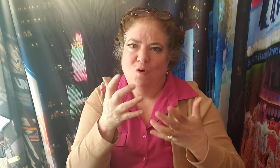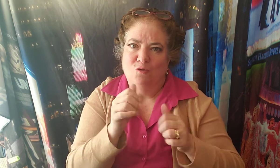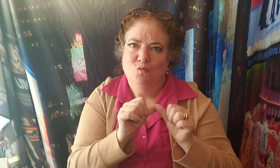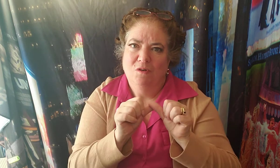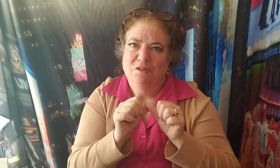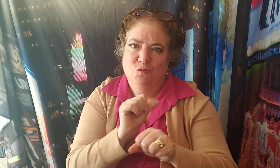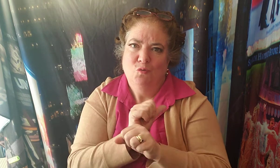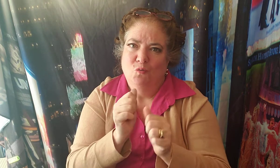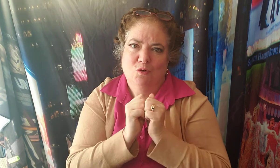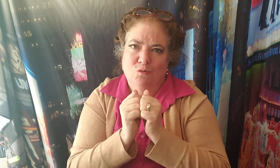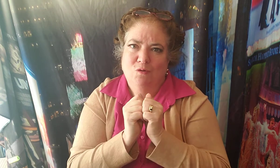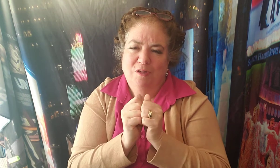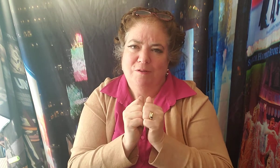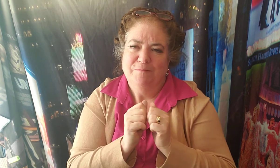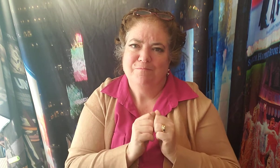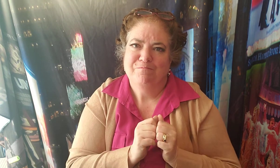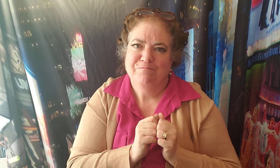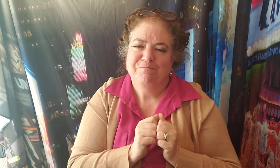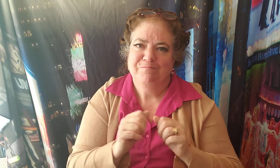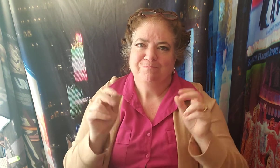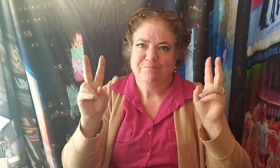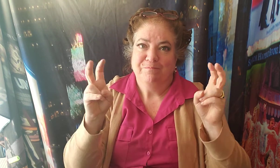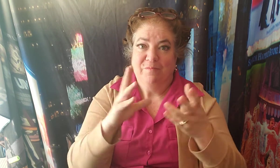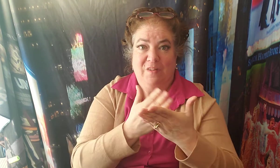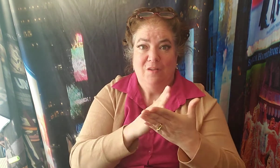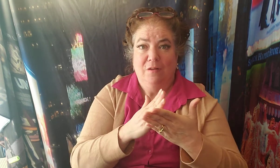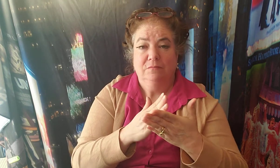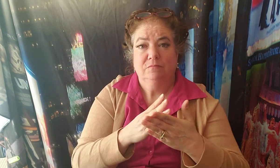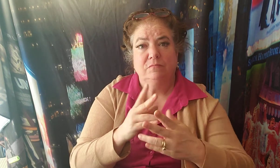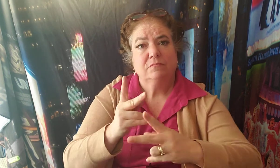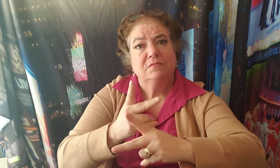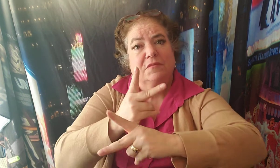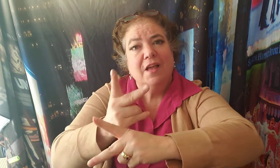Careful It's my heart